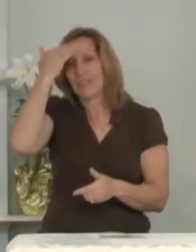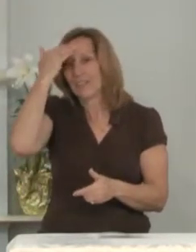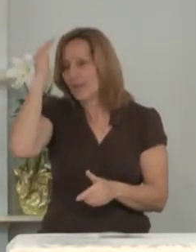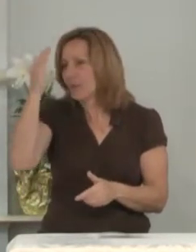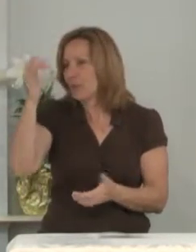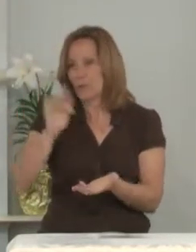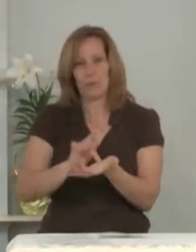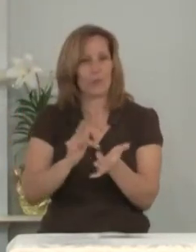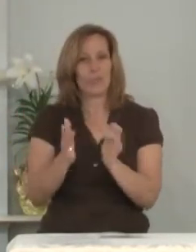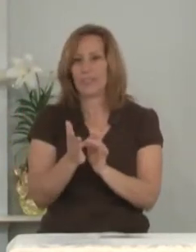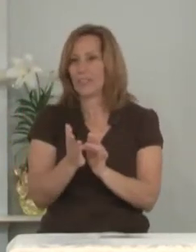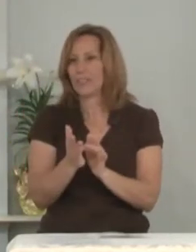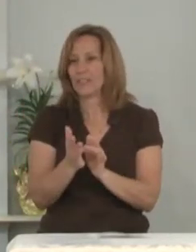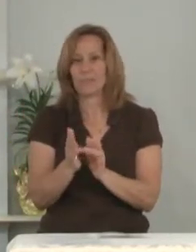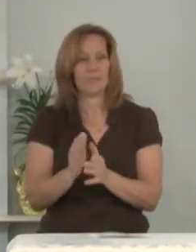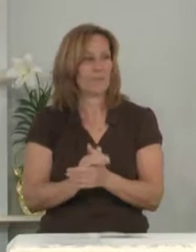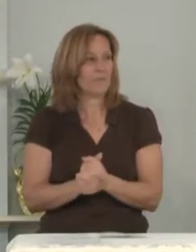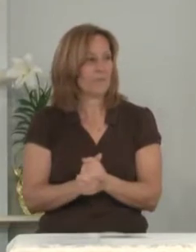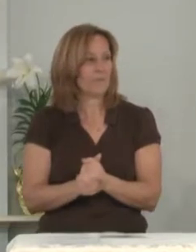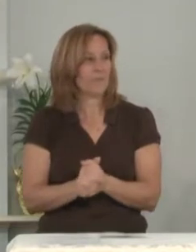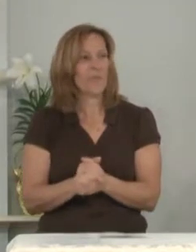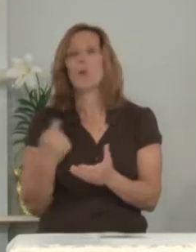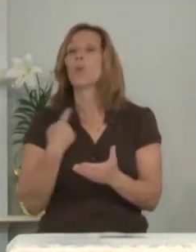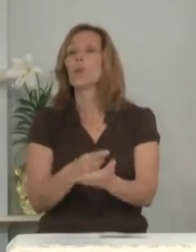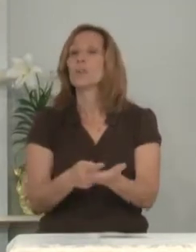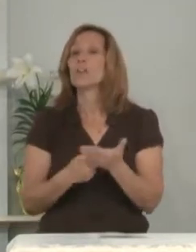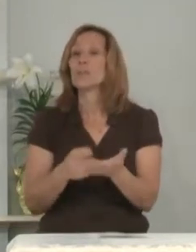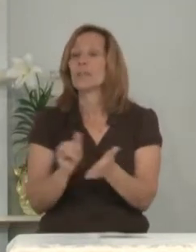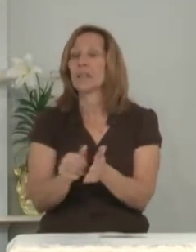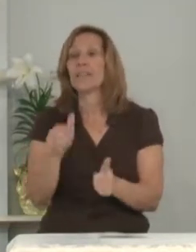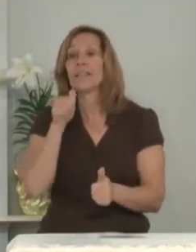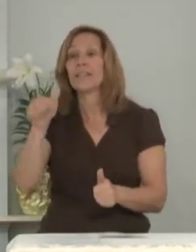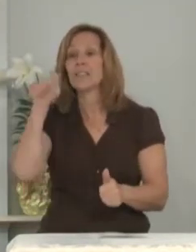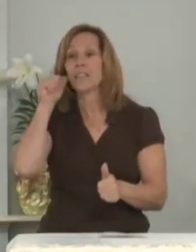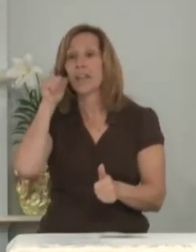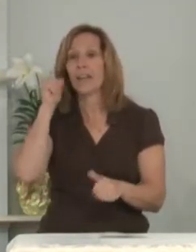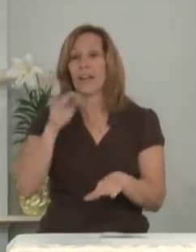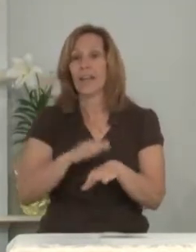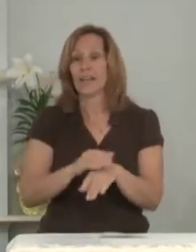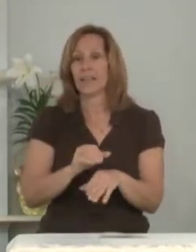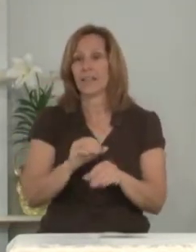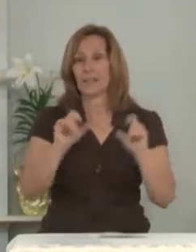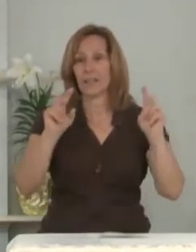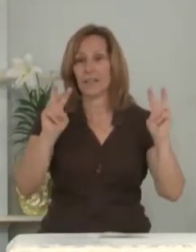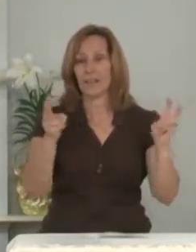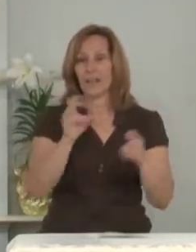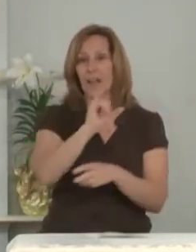is. we talked about that yesterday at I Can.